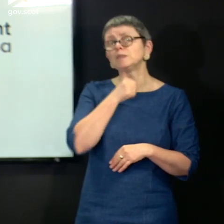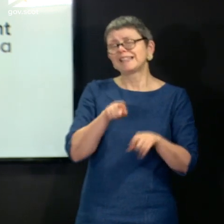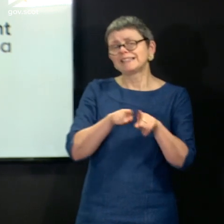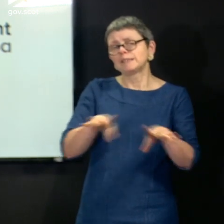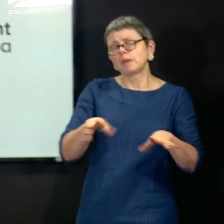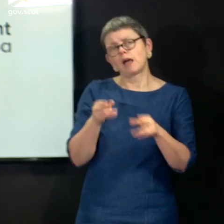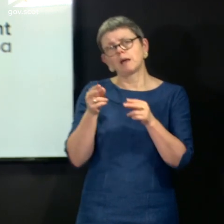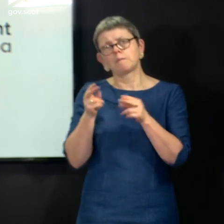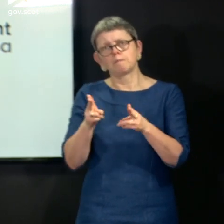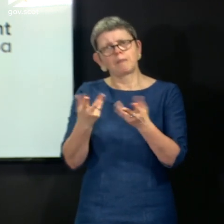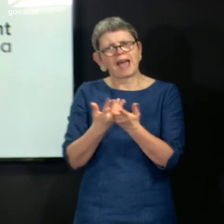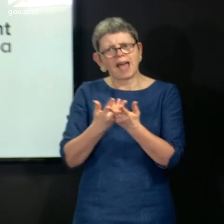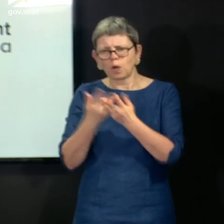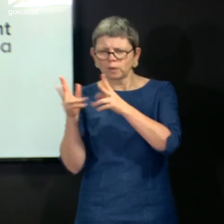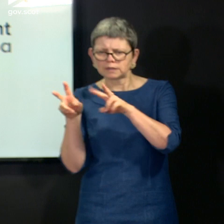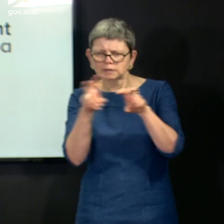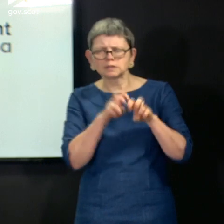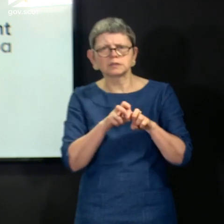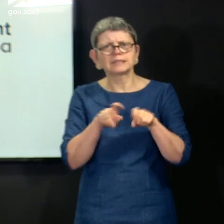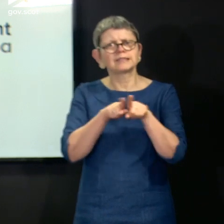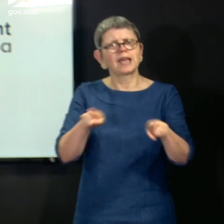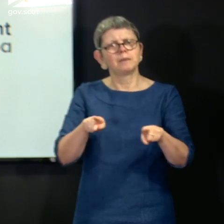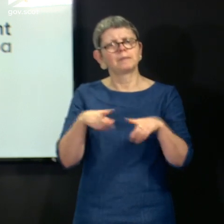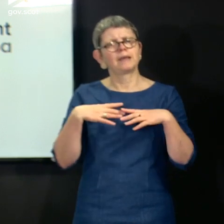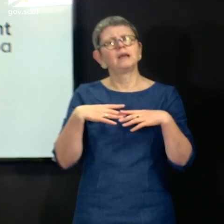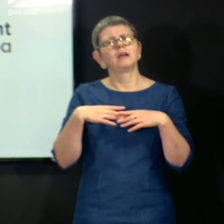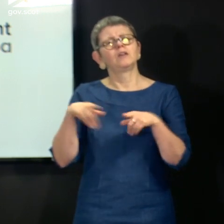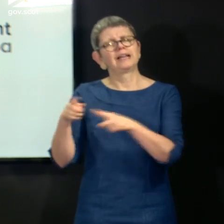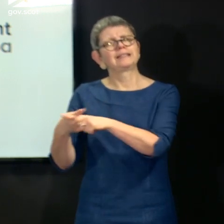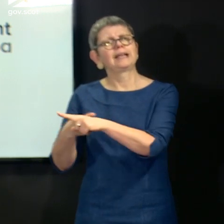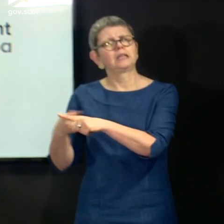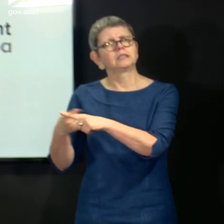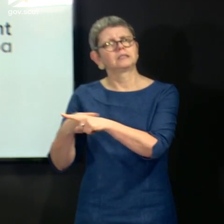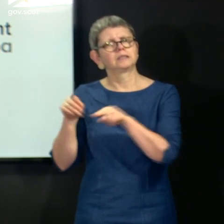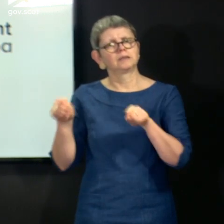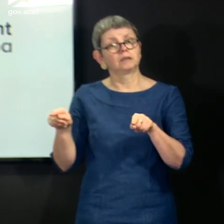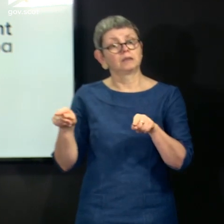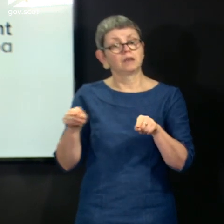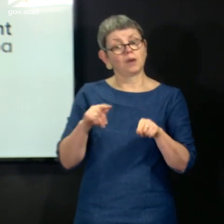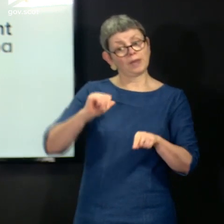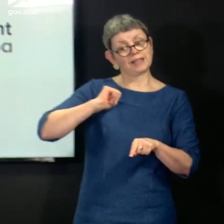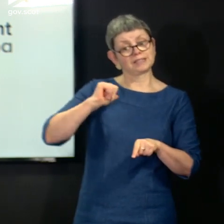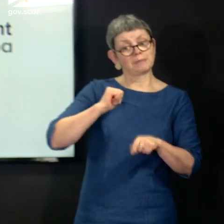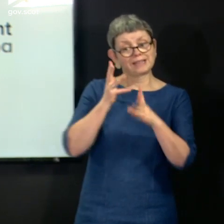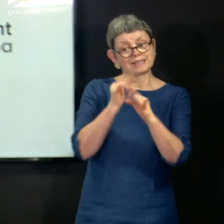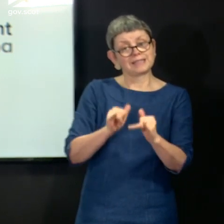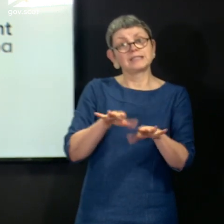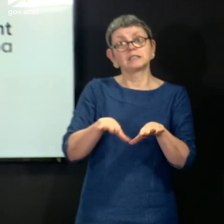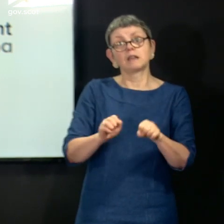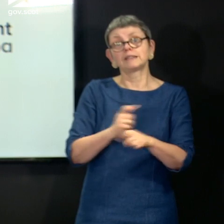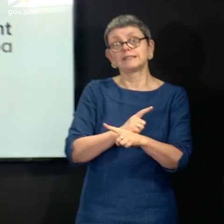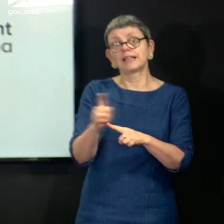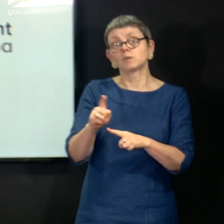England. HPS is anticipating that this testing will start on the 6th of May, which is next Wednesday,